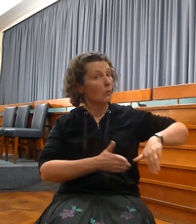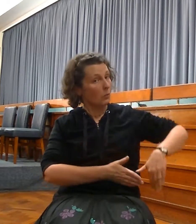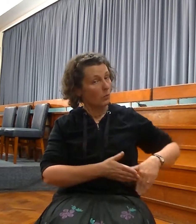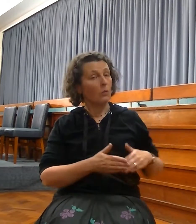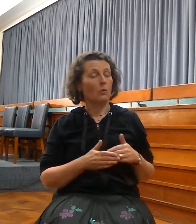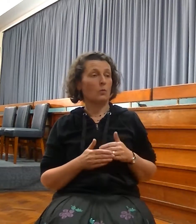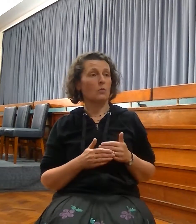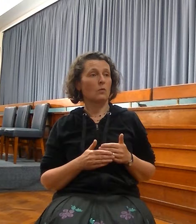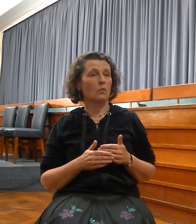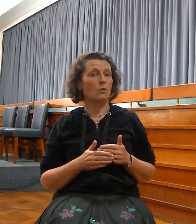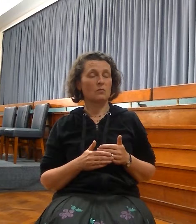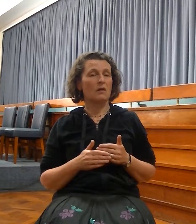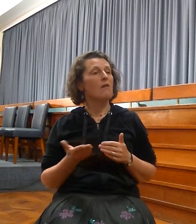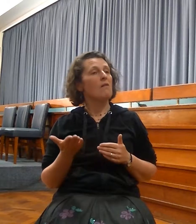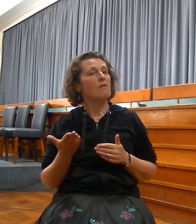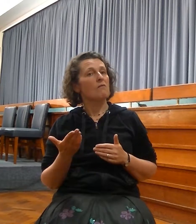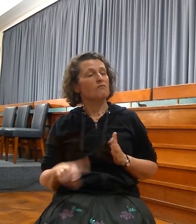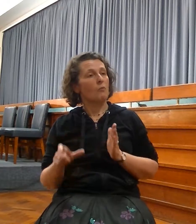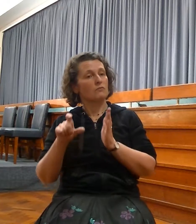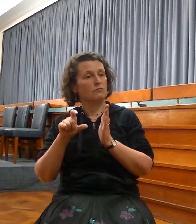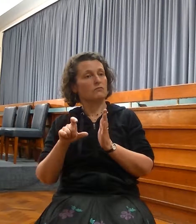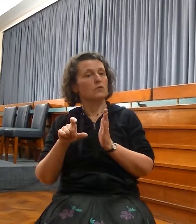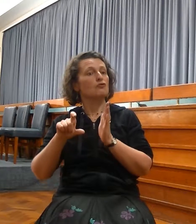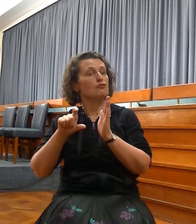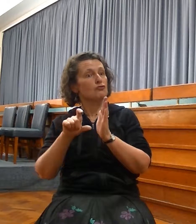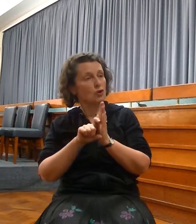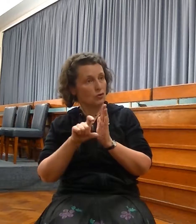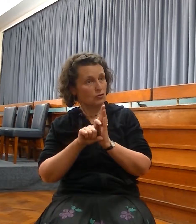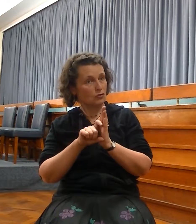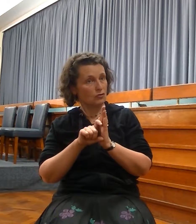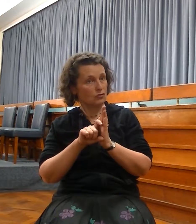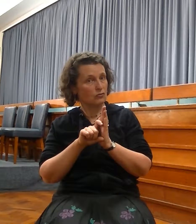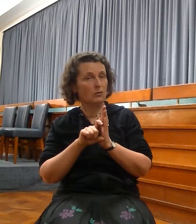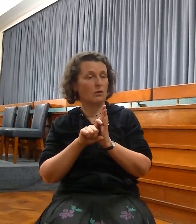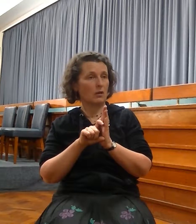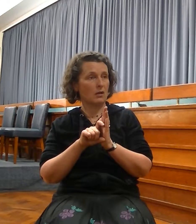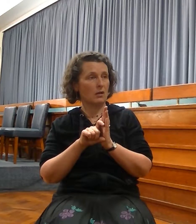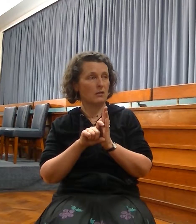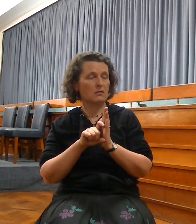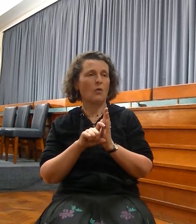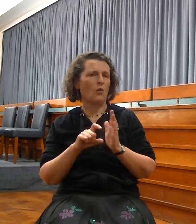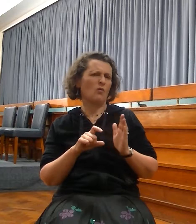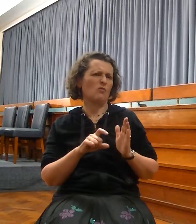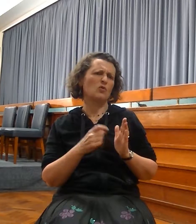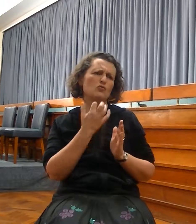descendant of David, out of the church shall come the Messiah, a unique man.